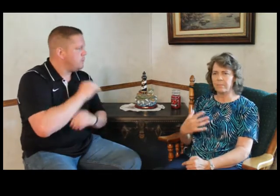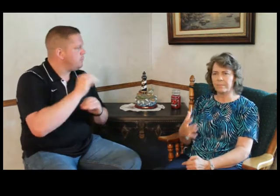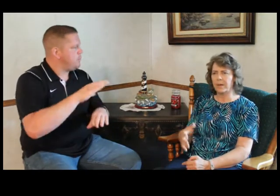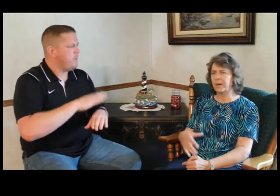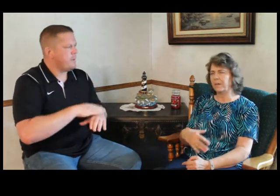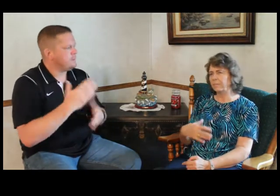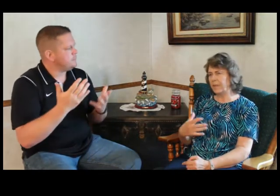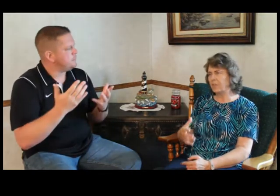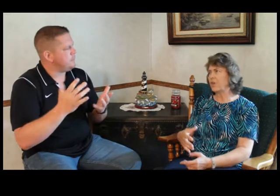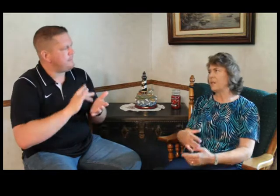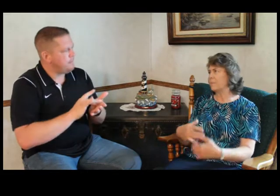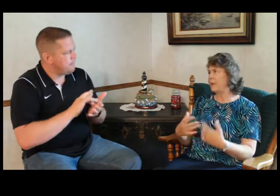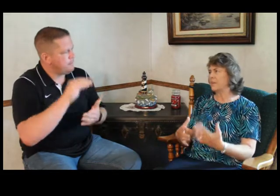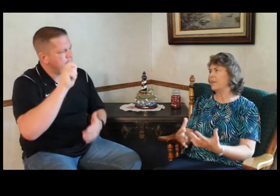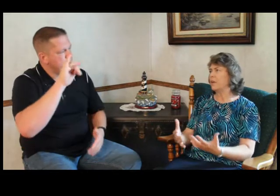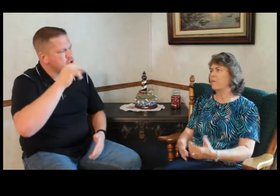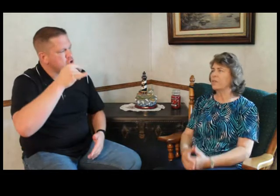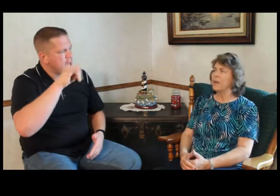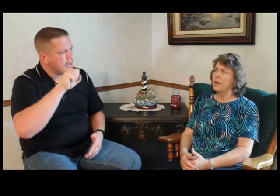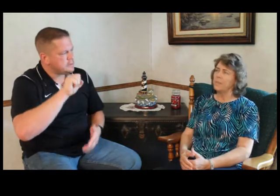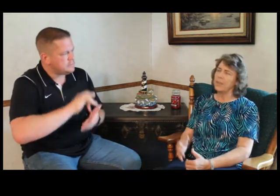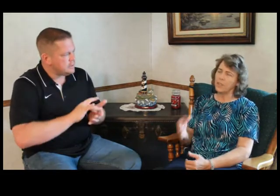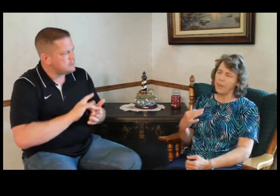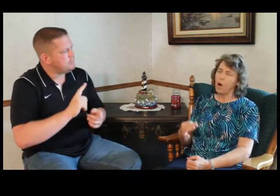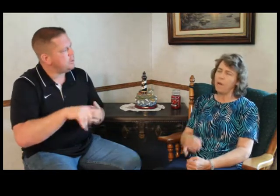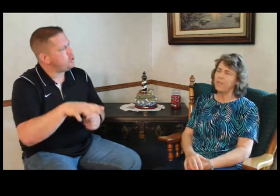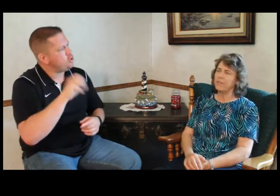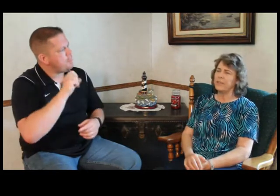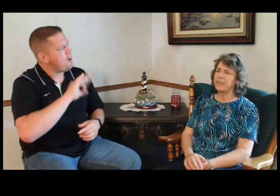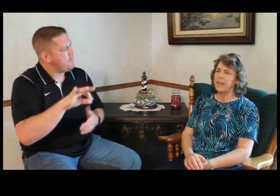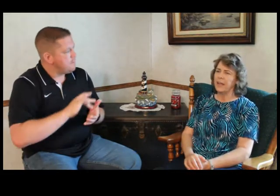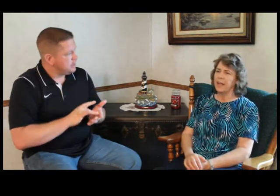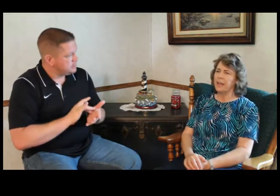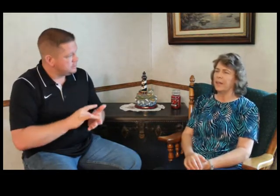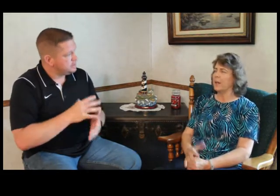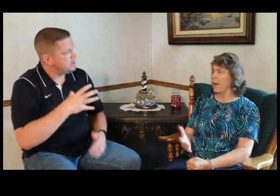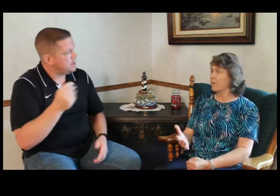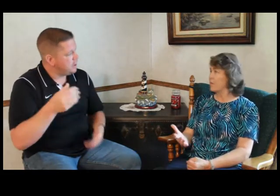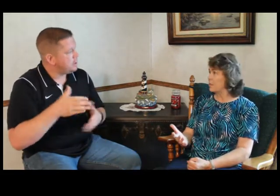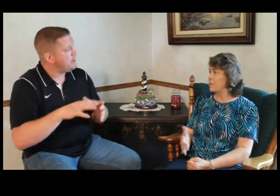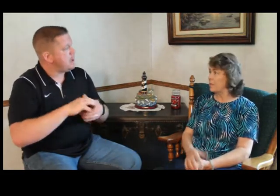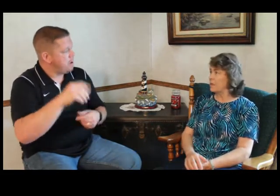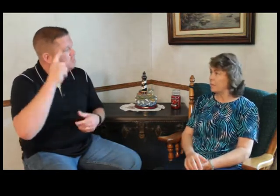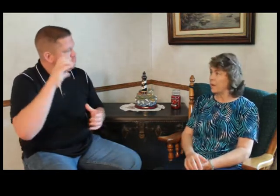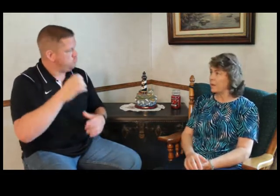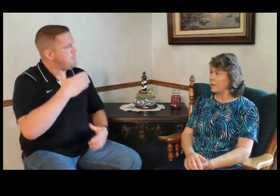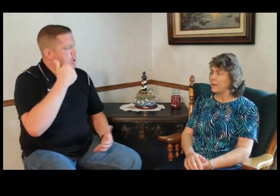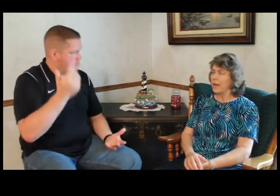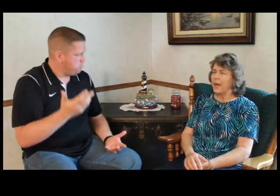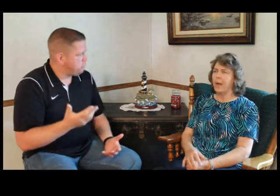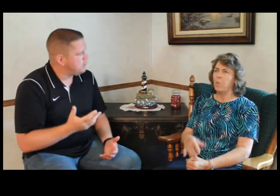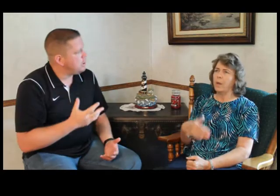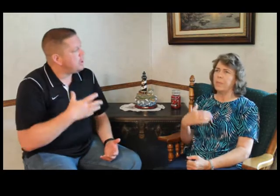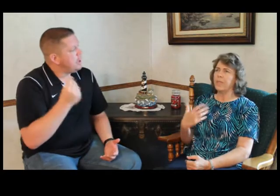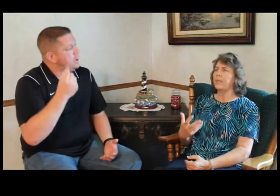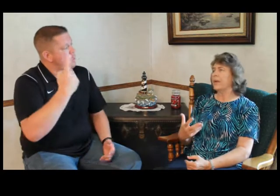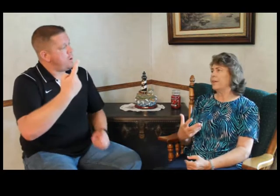meningitis medicine and okra. But they took him off of it and let him out because he was doing much better. And one month later,